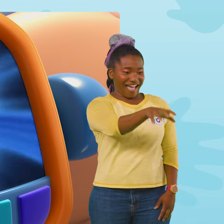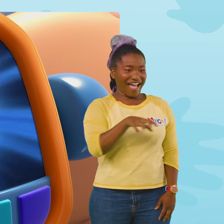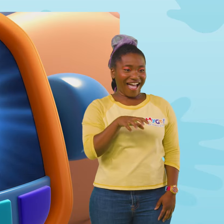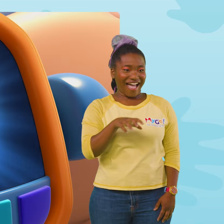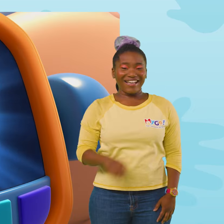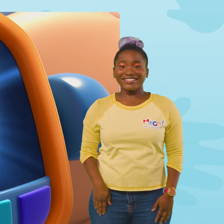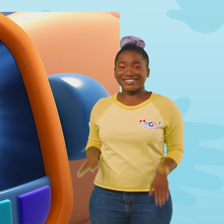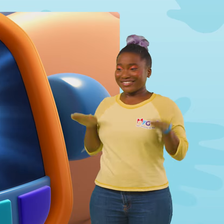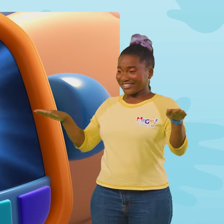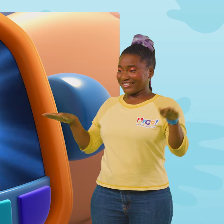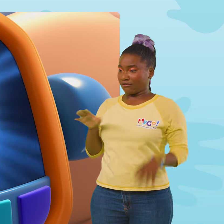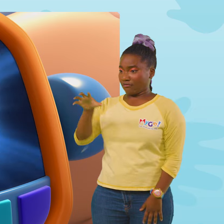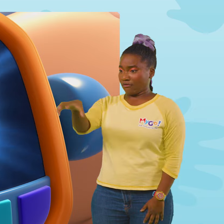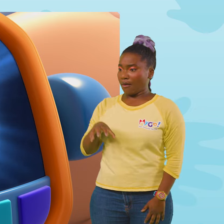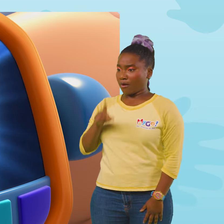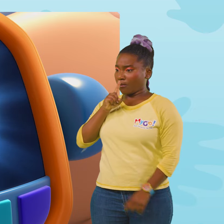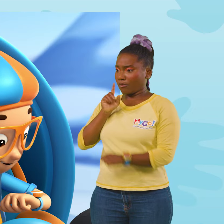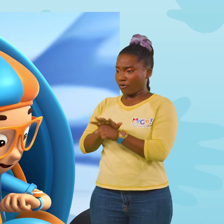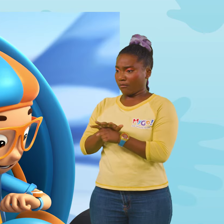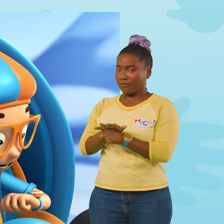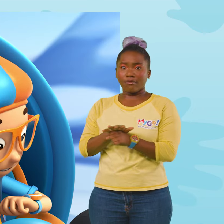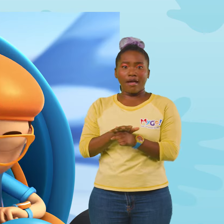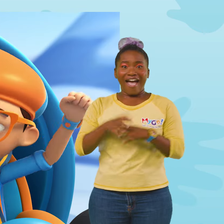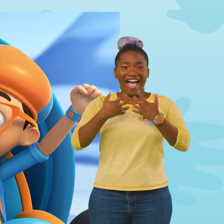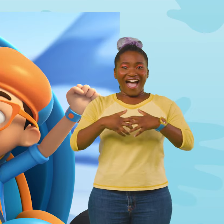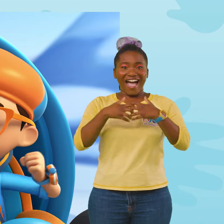Wings, grabber arm, confirmed! Activate Blippi station!